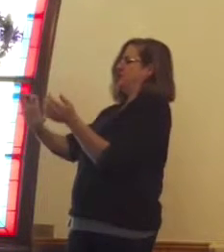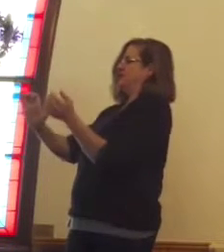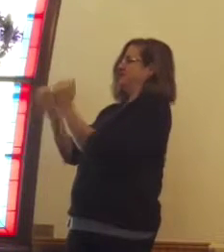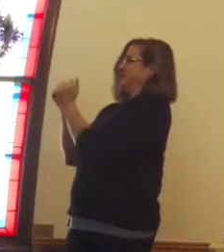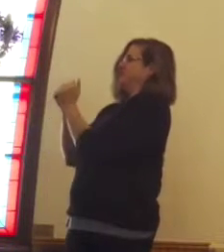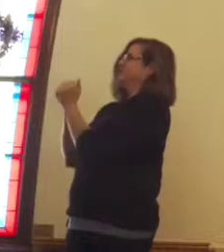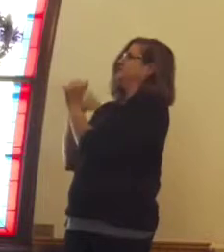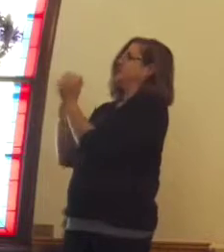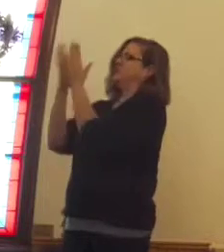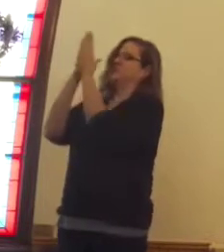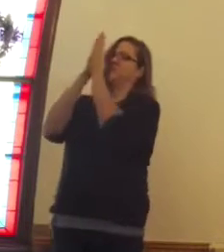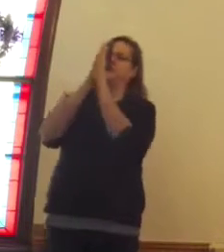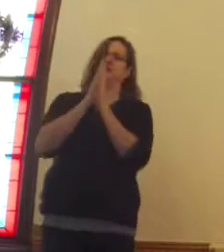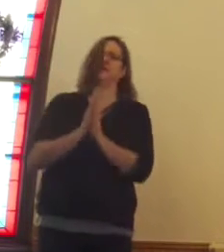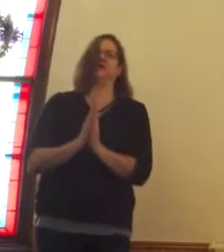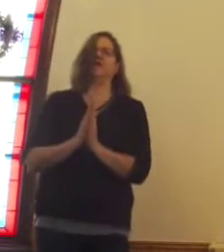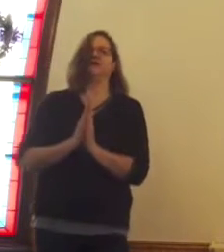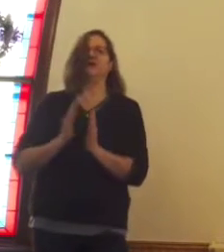Amen.